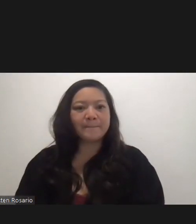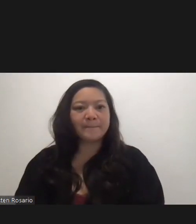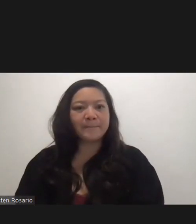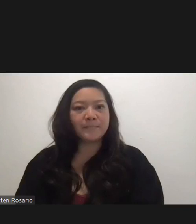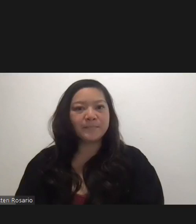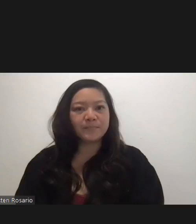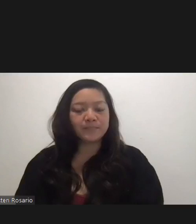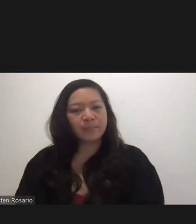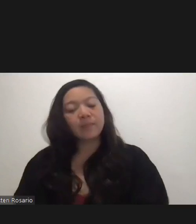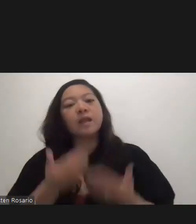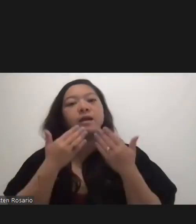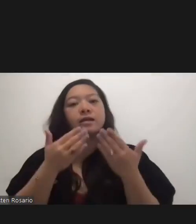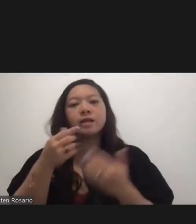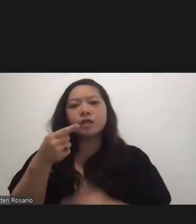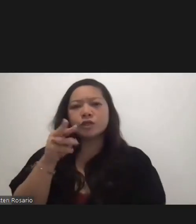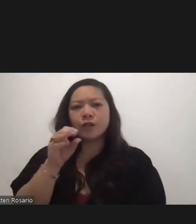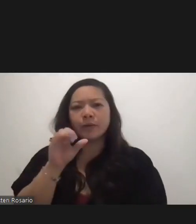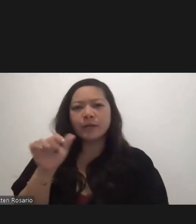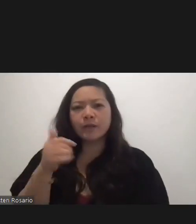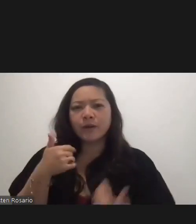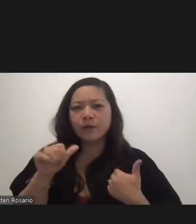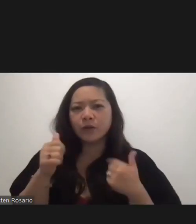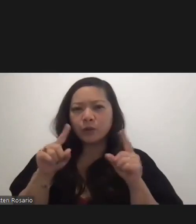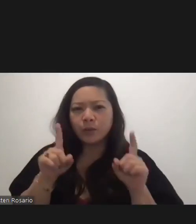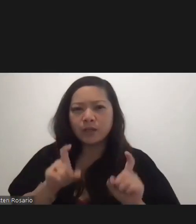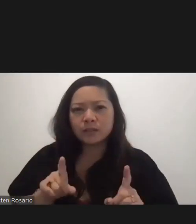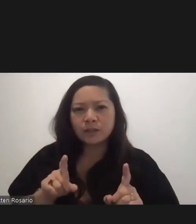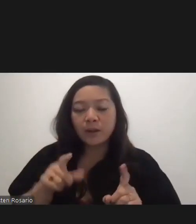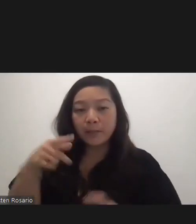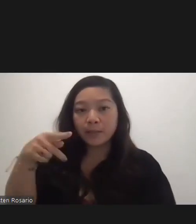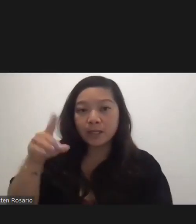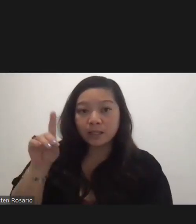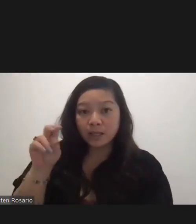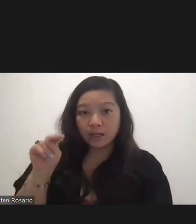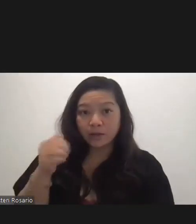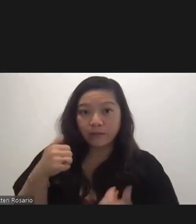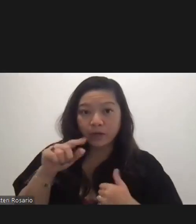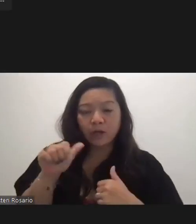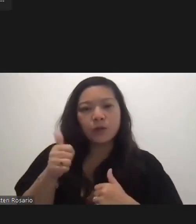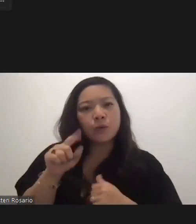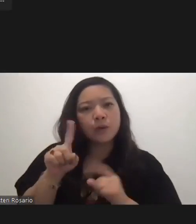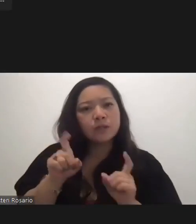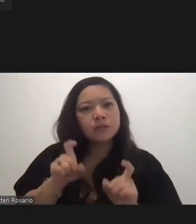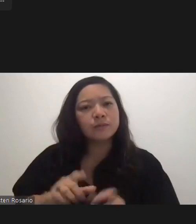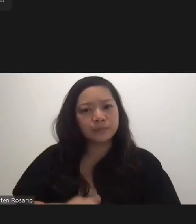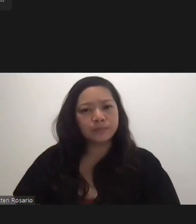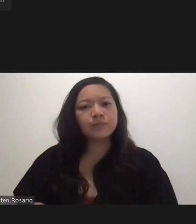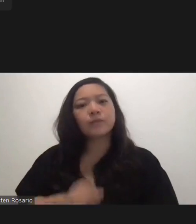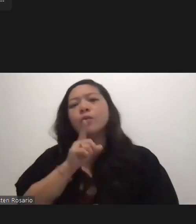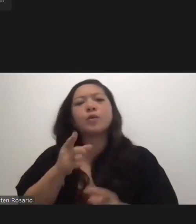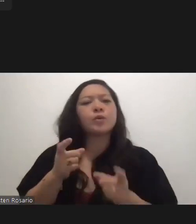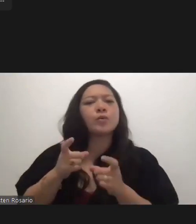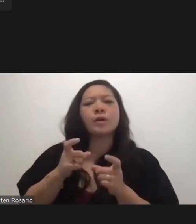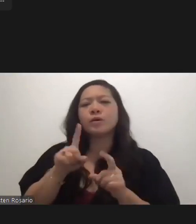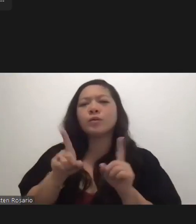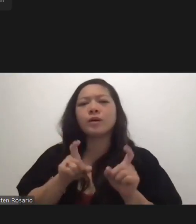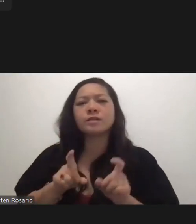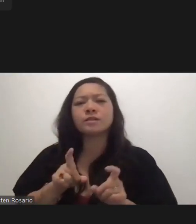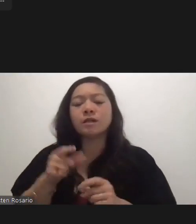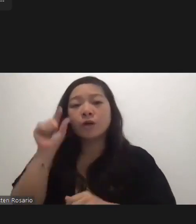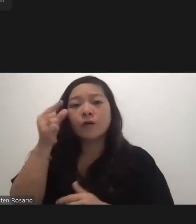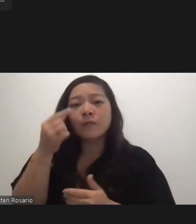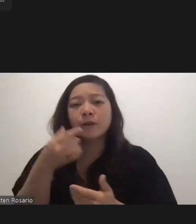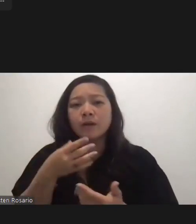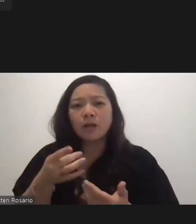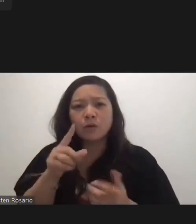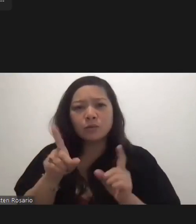Thank you, Jerry. Joe Titanell? PDN, any follow-ups? Just a real quick one. Governor, it looked like